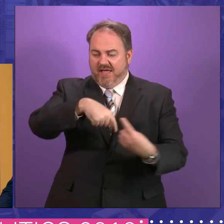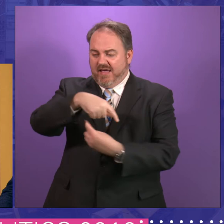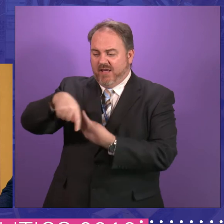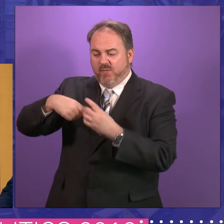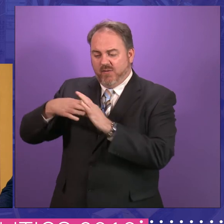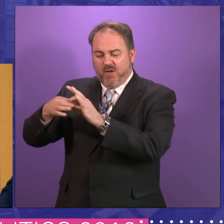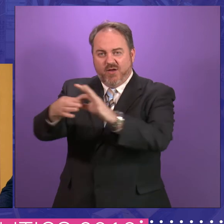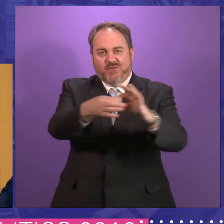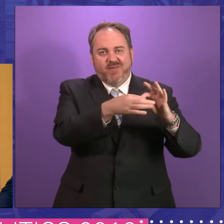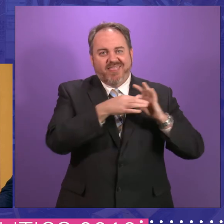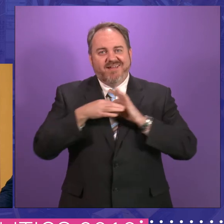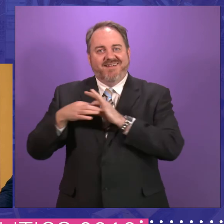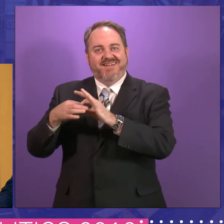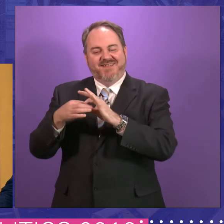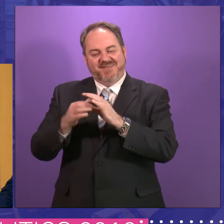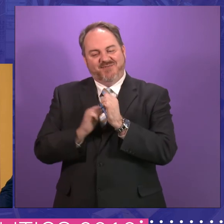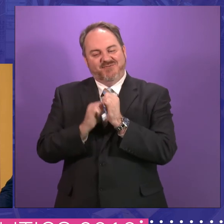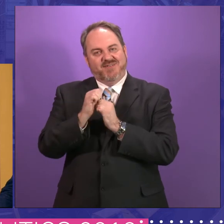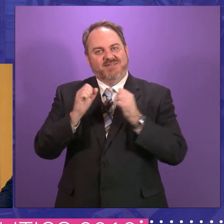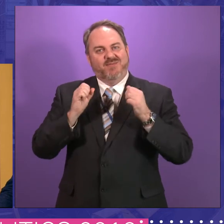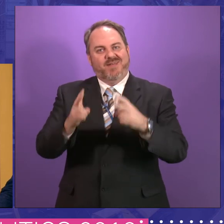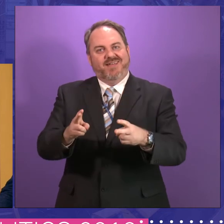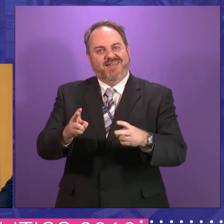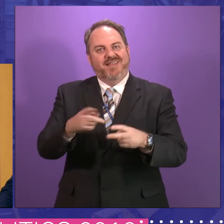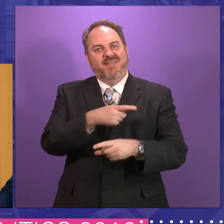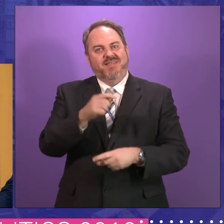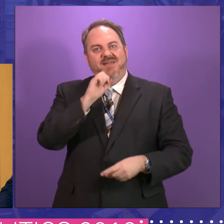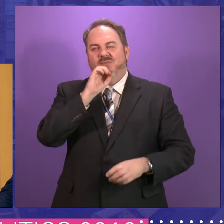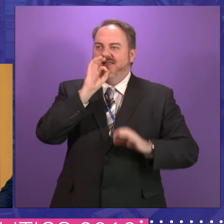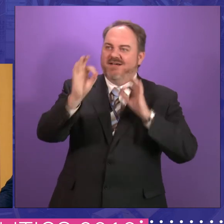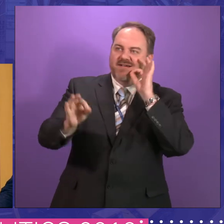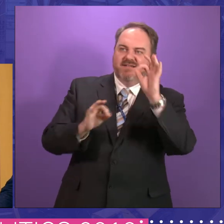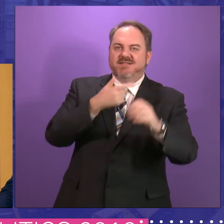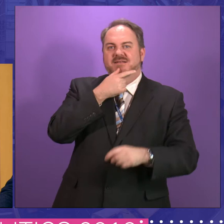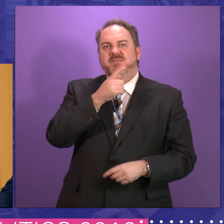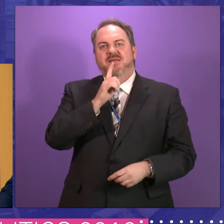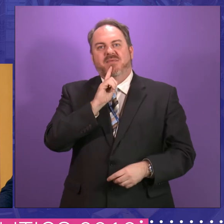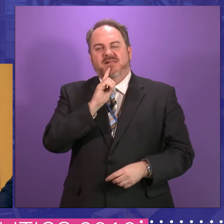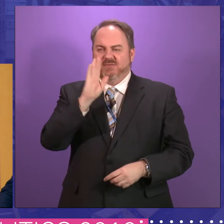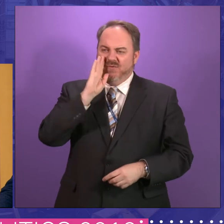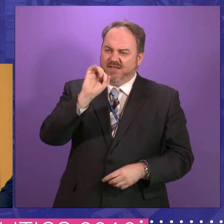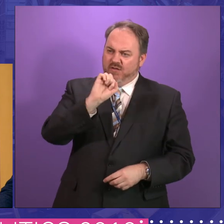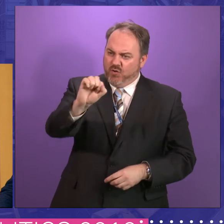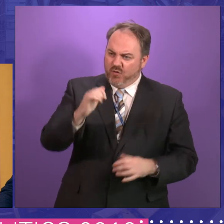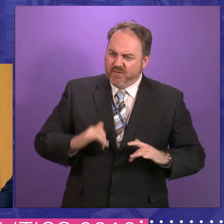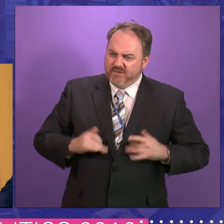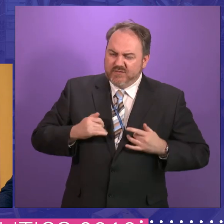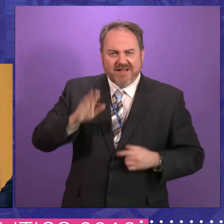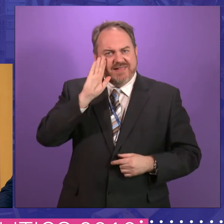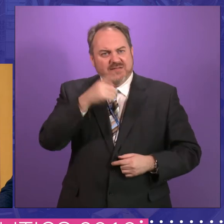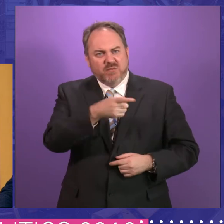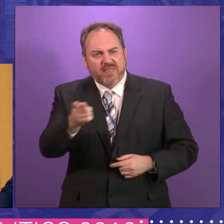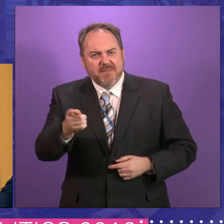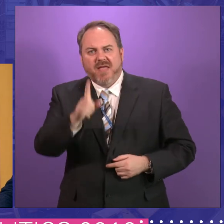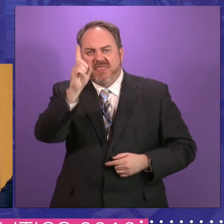constructively. They will have an open remit to invite people in, to speak to them, to hear of experiences, to learn about views, and then they can